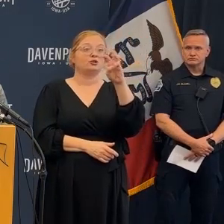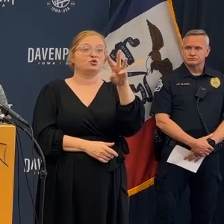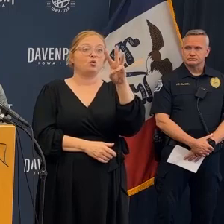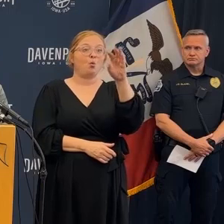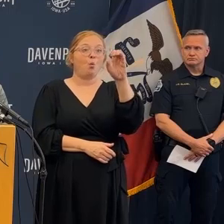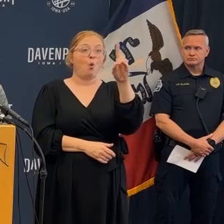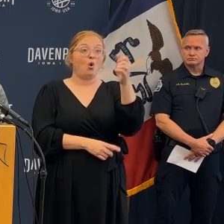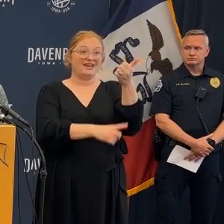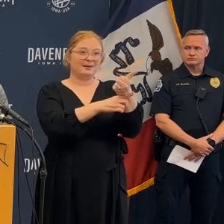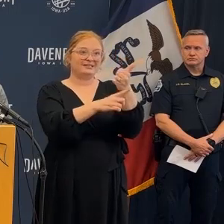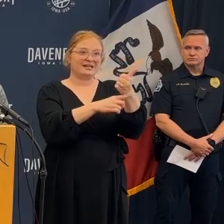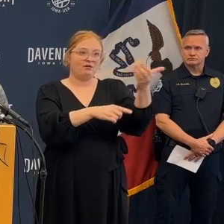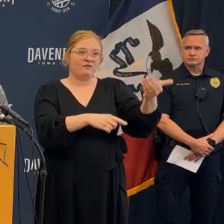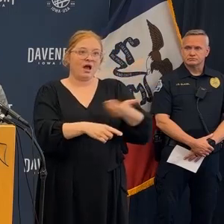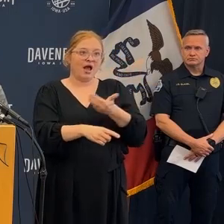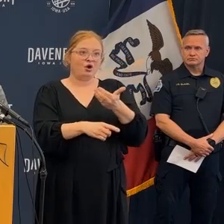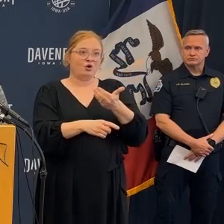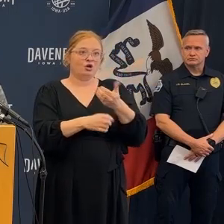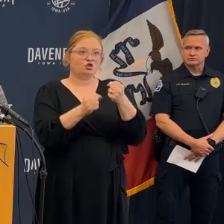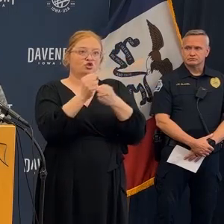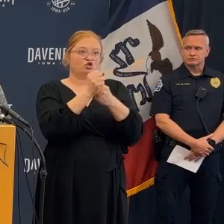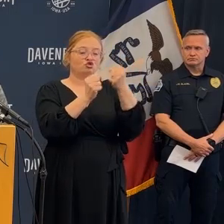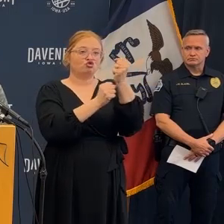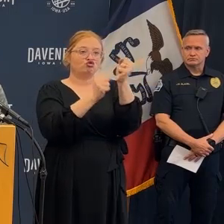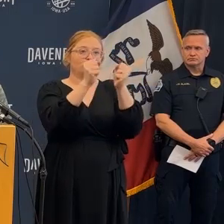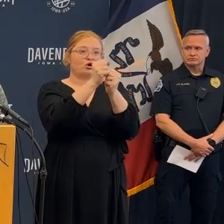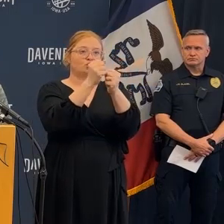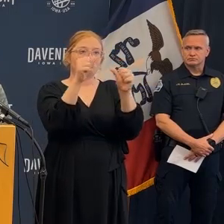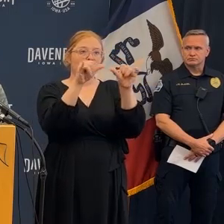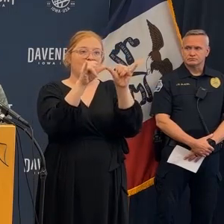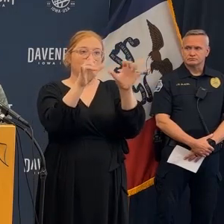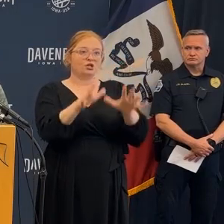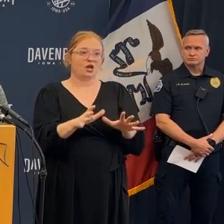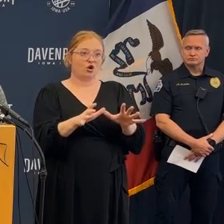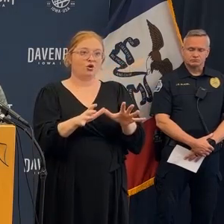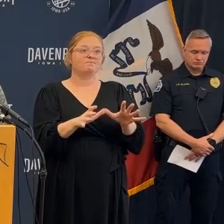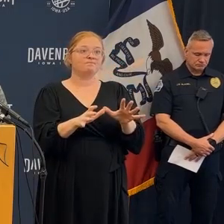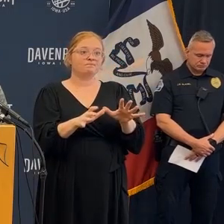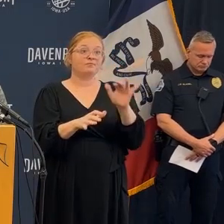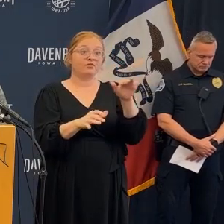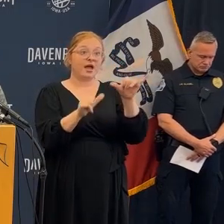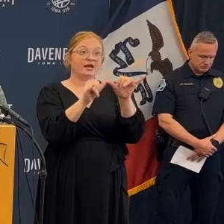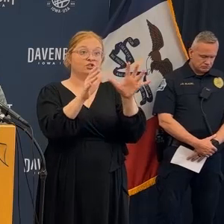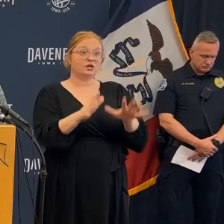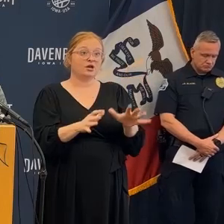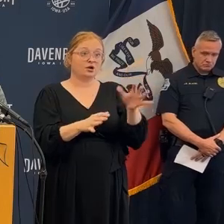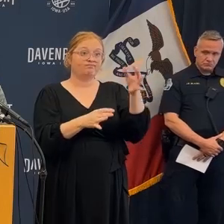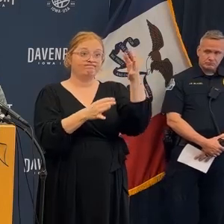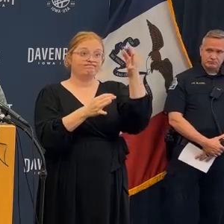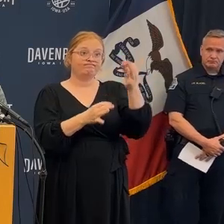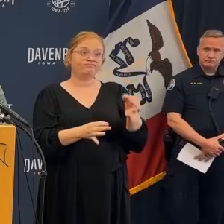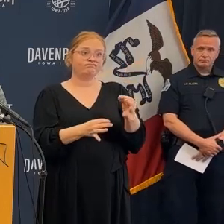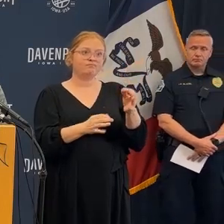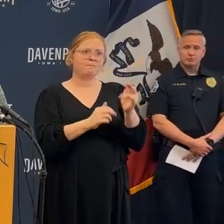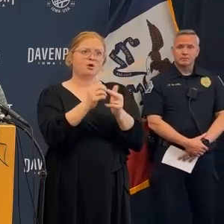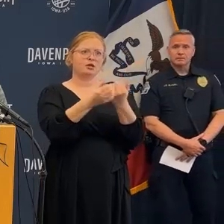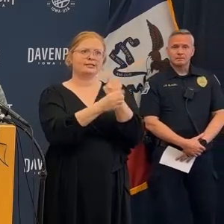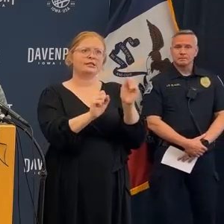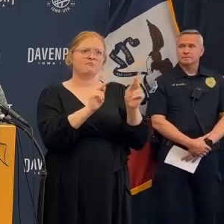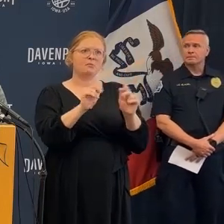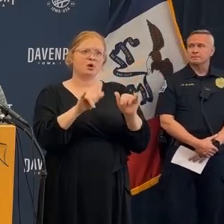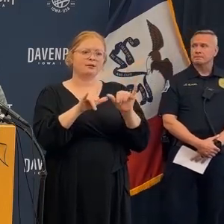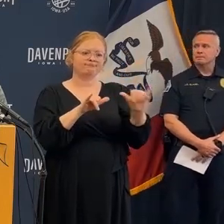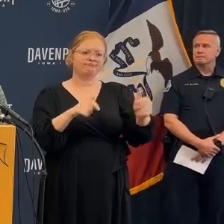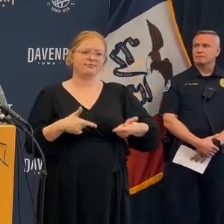that it was safe by the structural engineer which was not hired by us it was hired by the owner of the